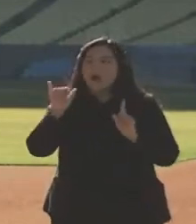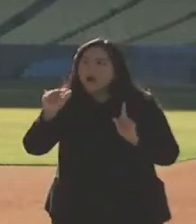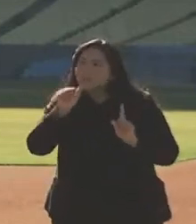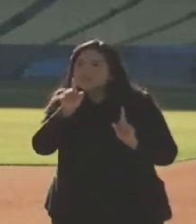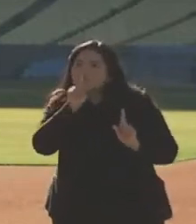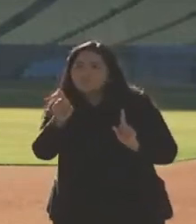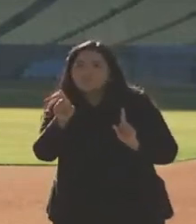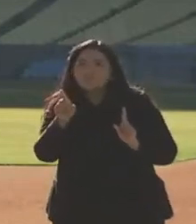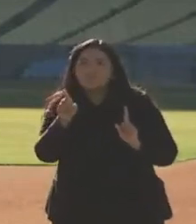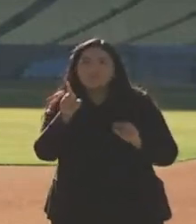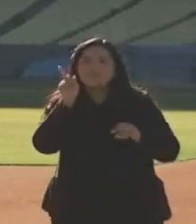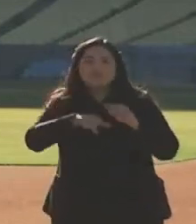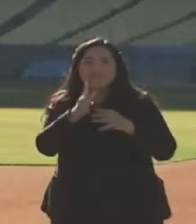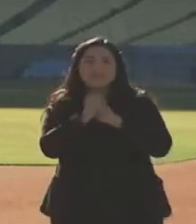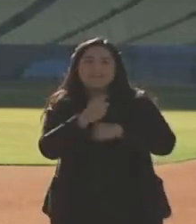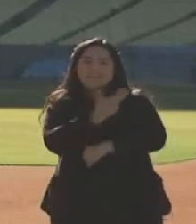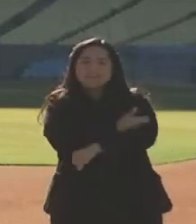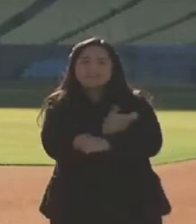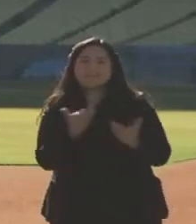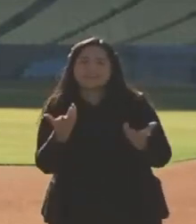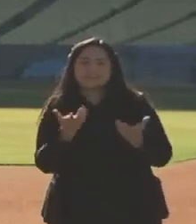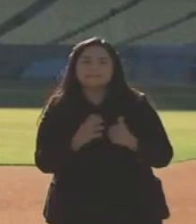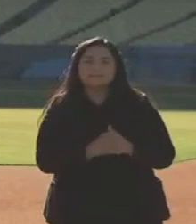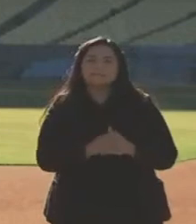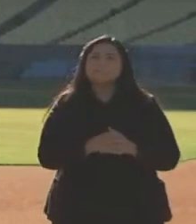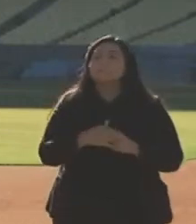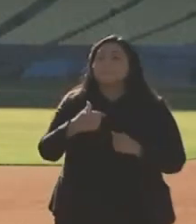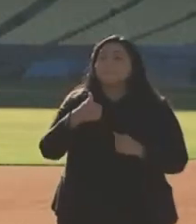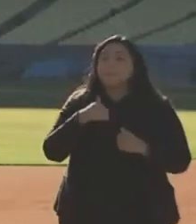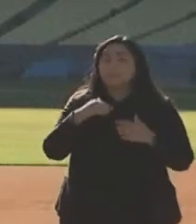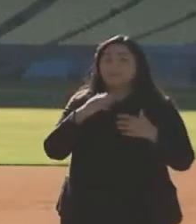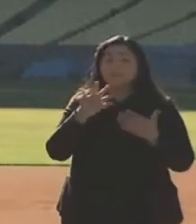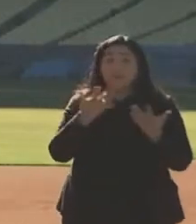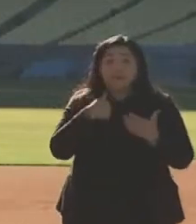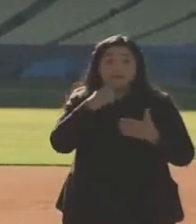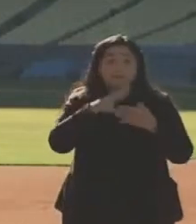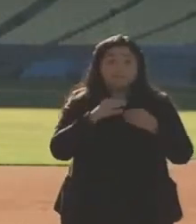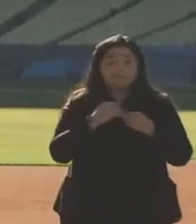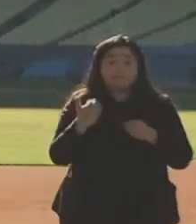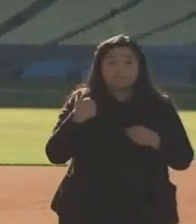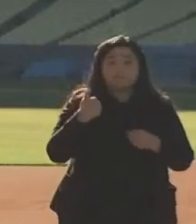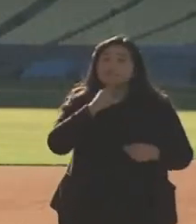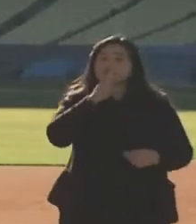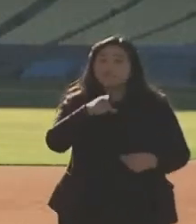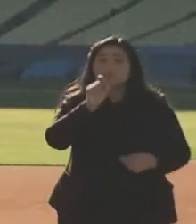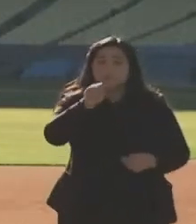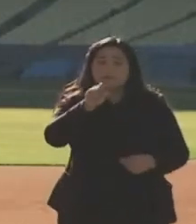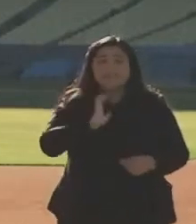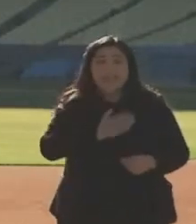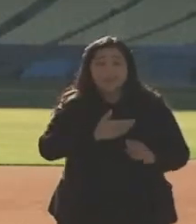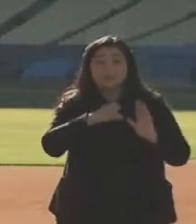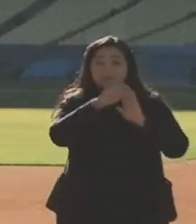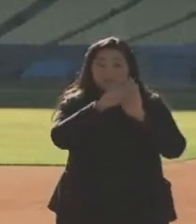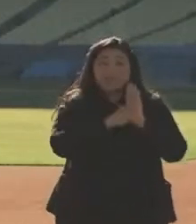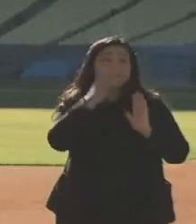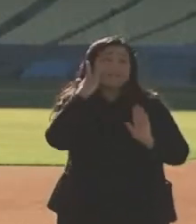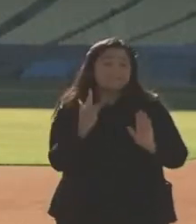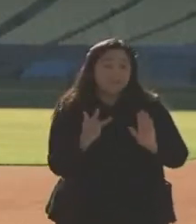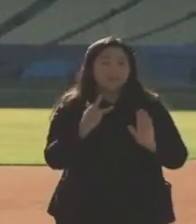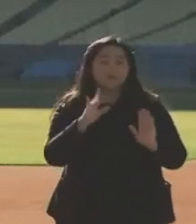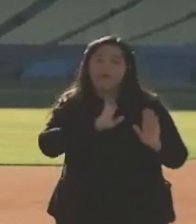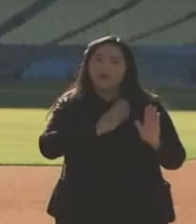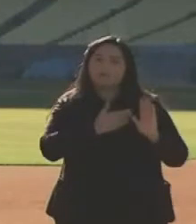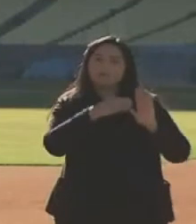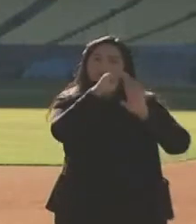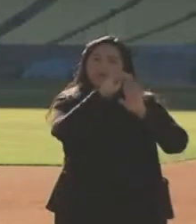eligible to receive vaccines in their counties? I said was absolutely true. We, as a state, put out guidelines allowing for flexibility